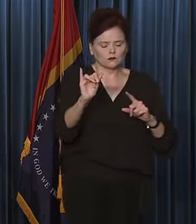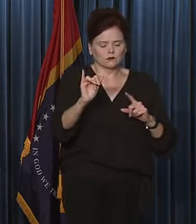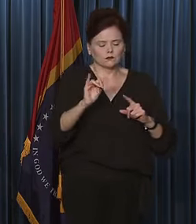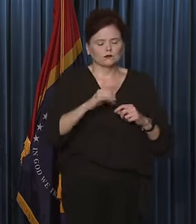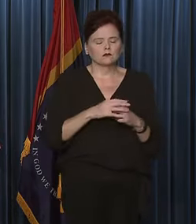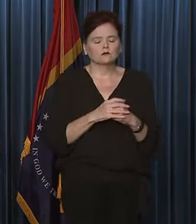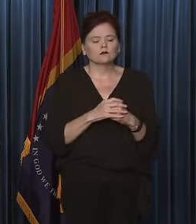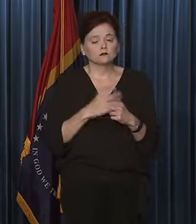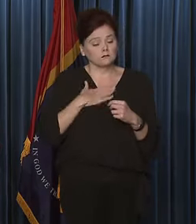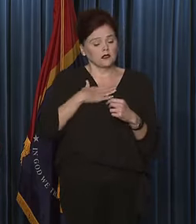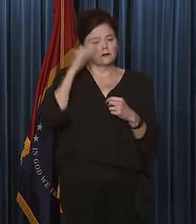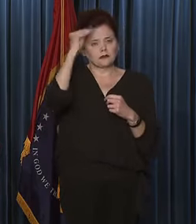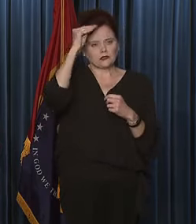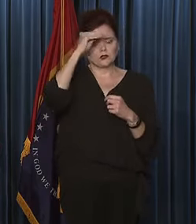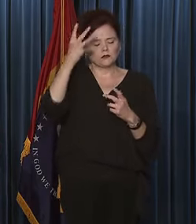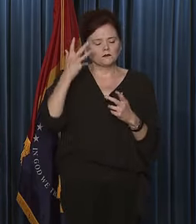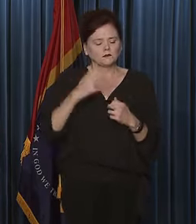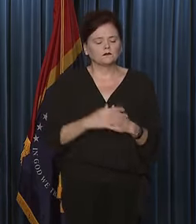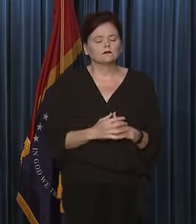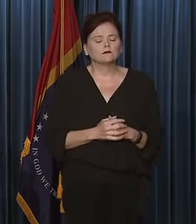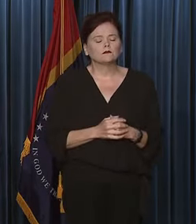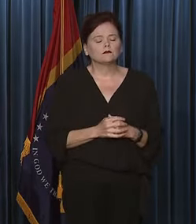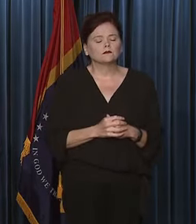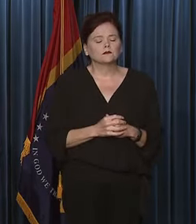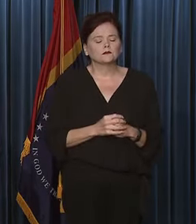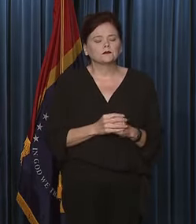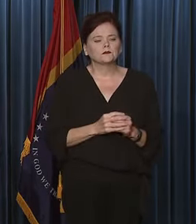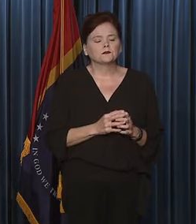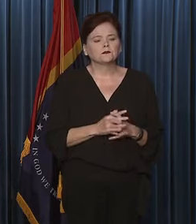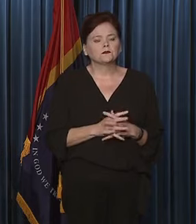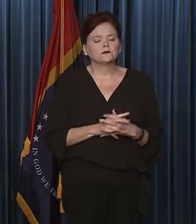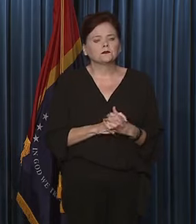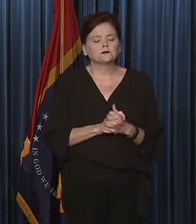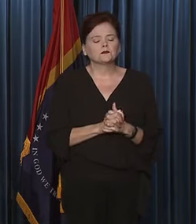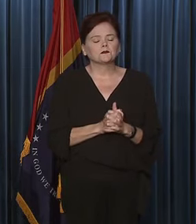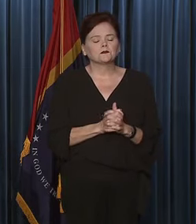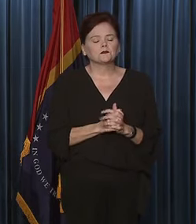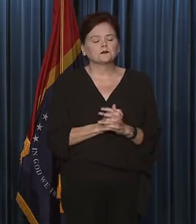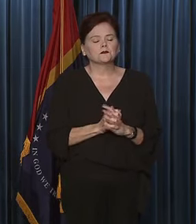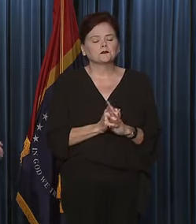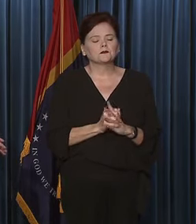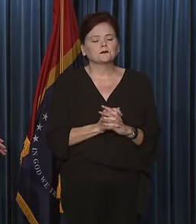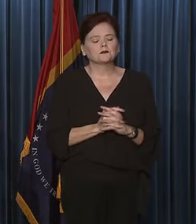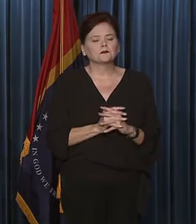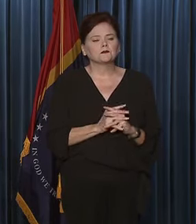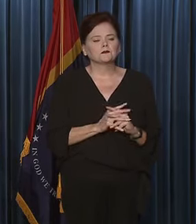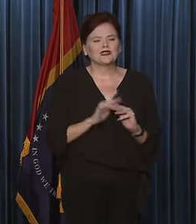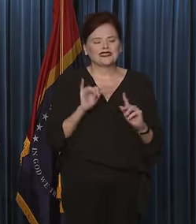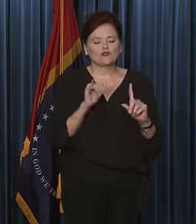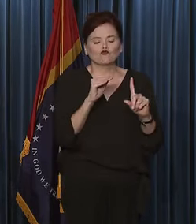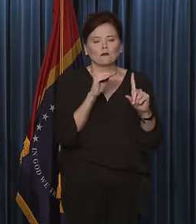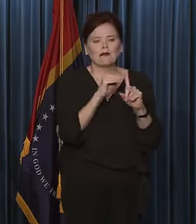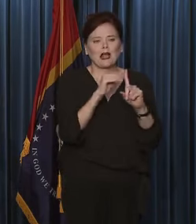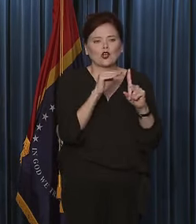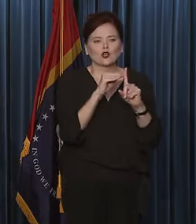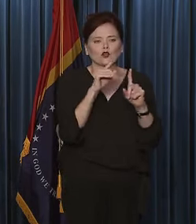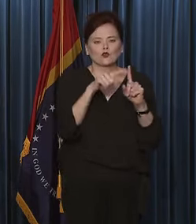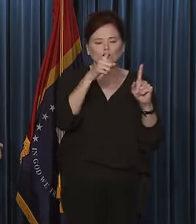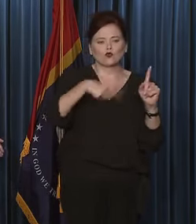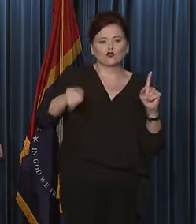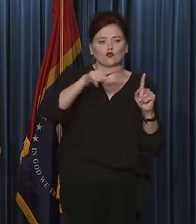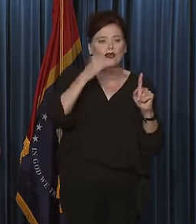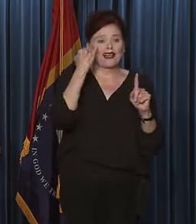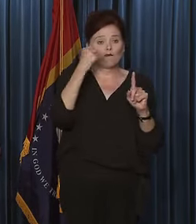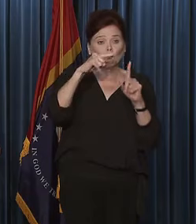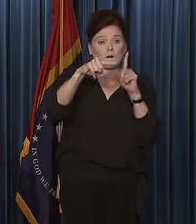in my opinion. And so, again, it's, it is a reminder to individuals that